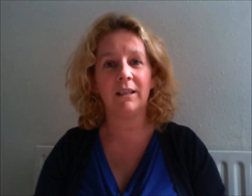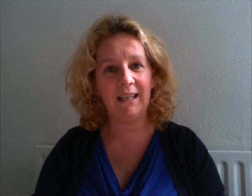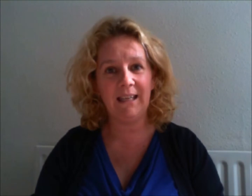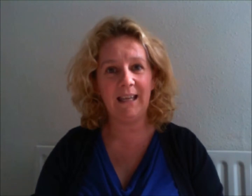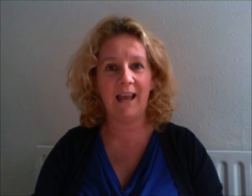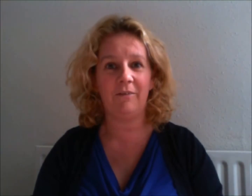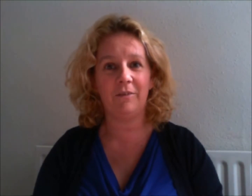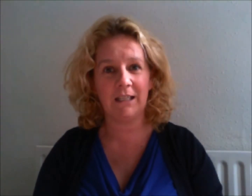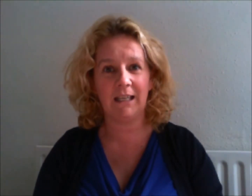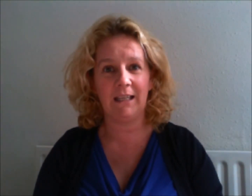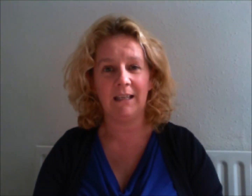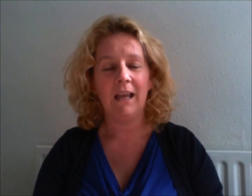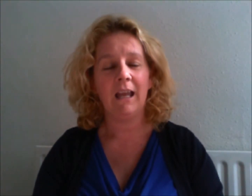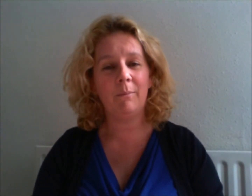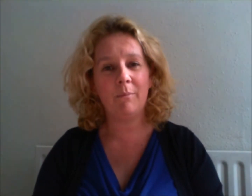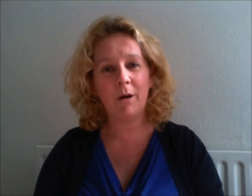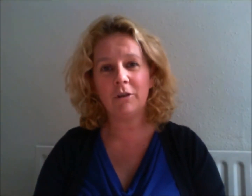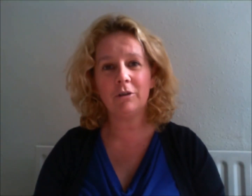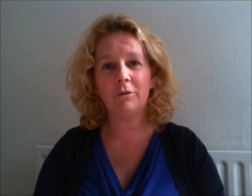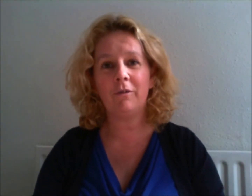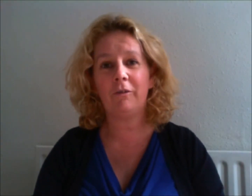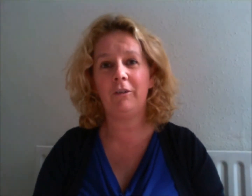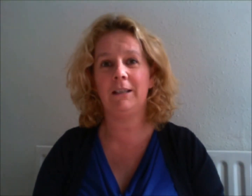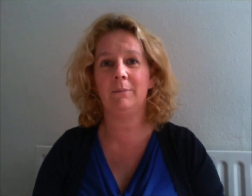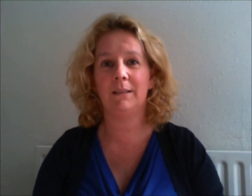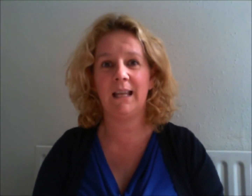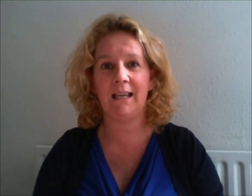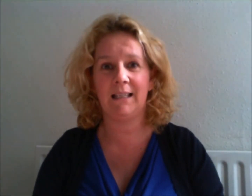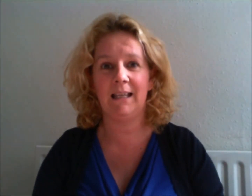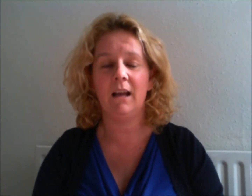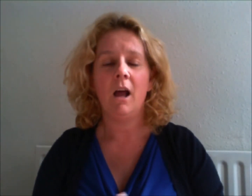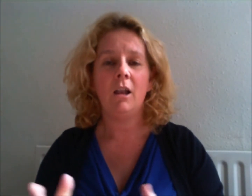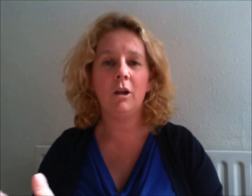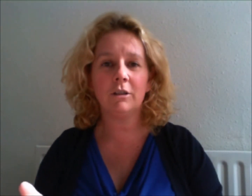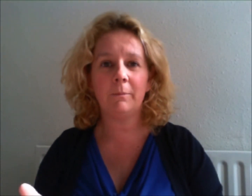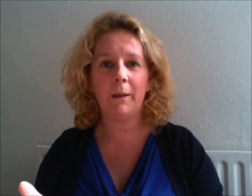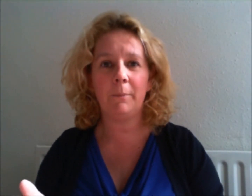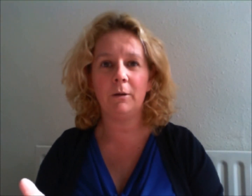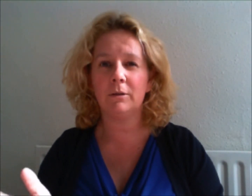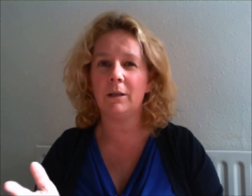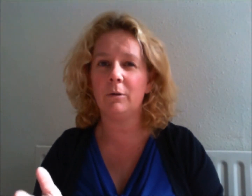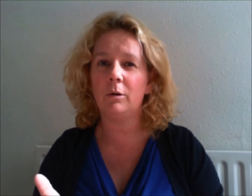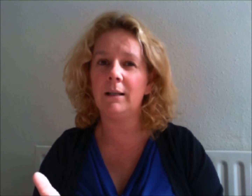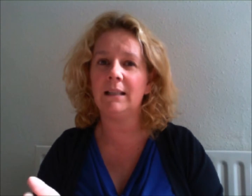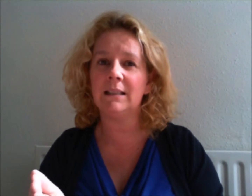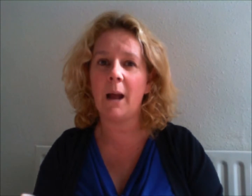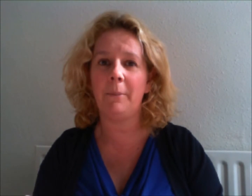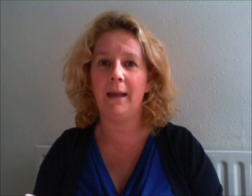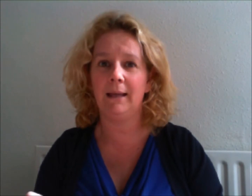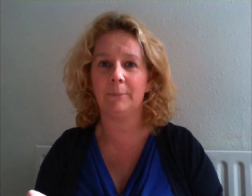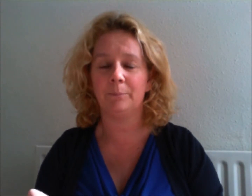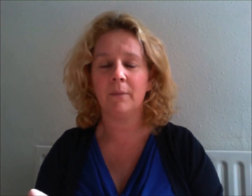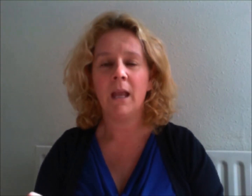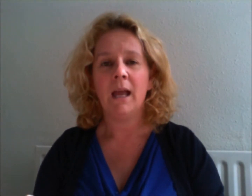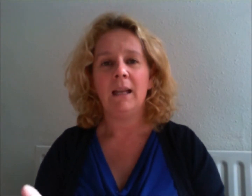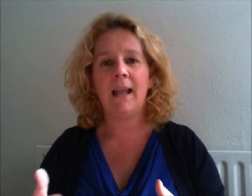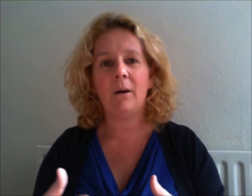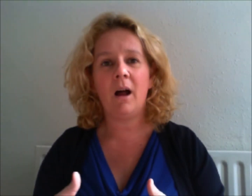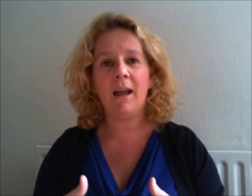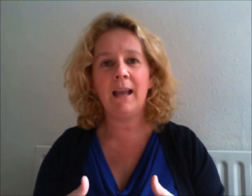EFT, Emotional Freedom Technique. Lots of people also call it tapping. Now I